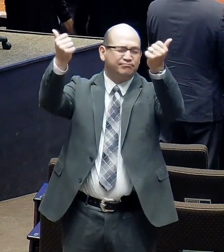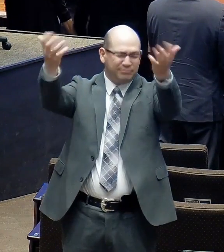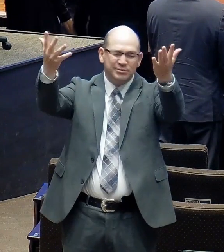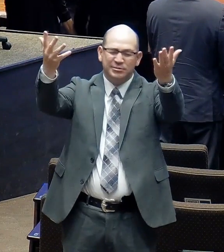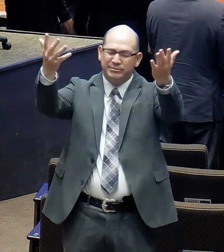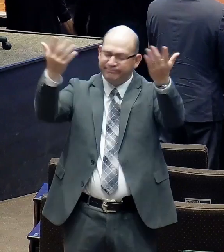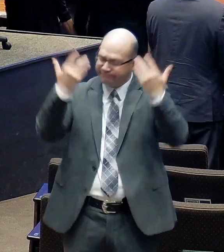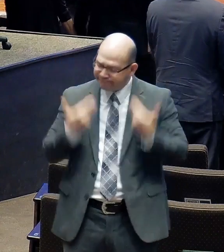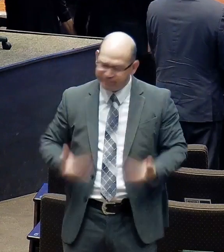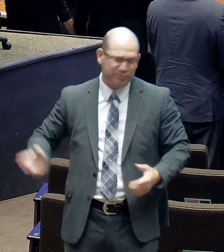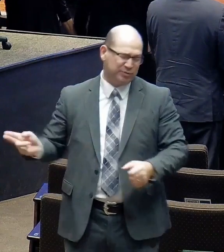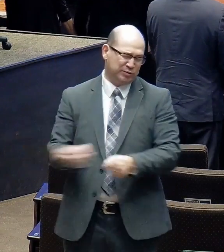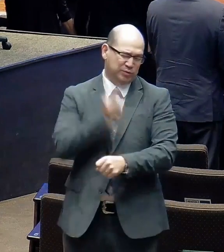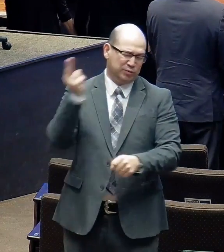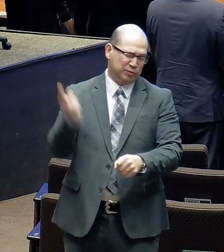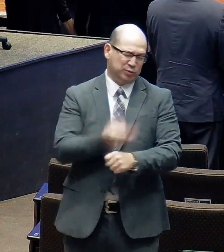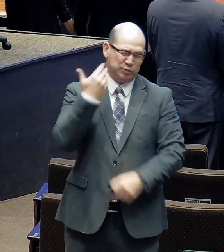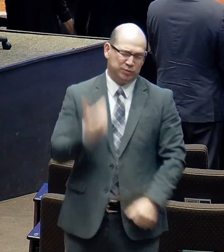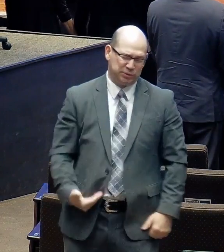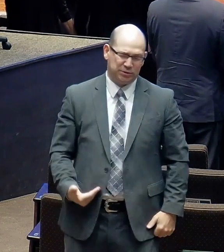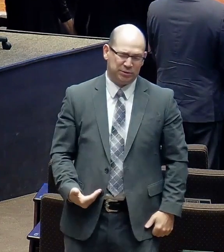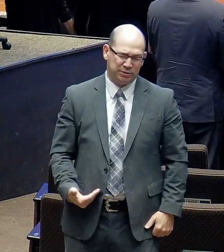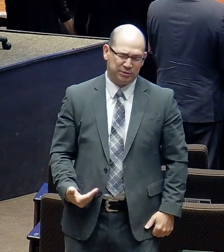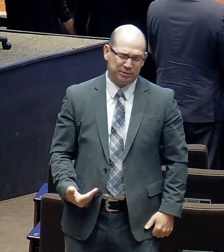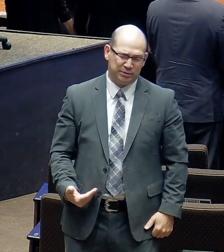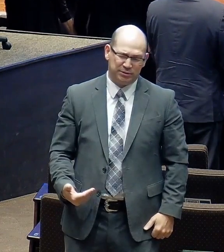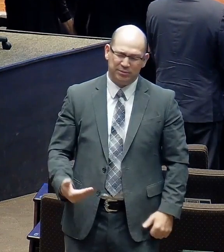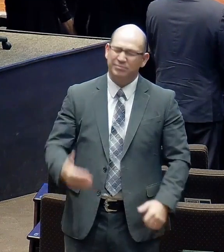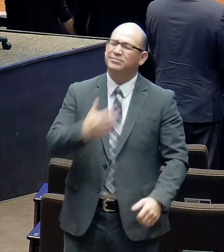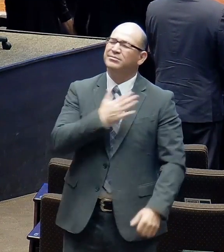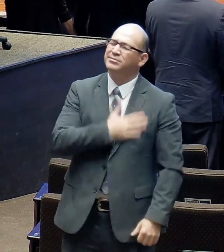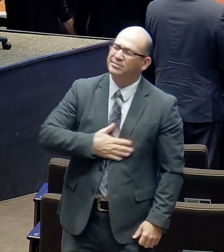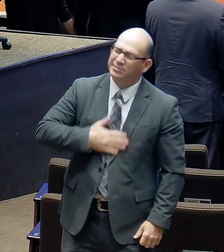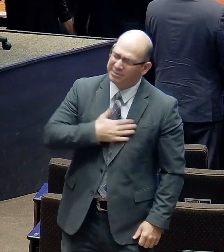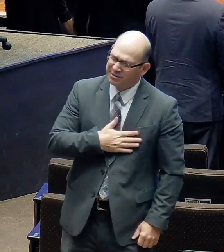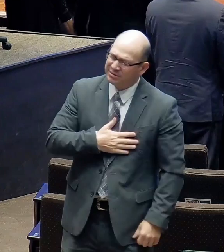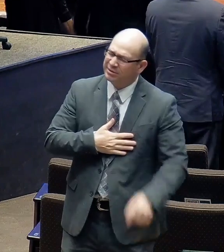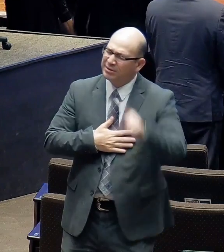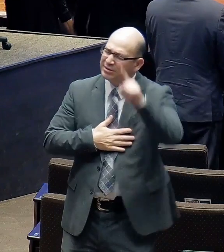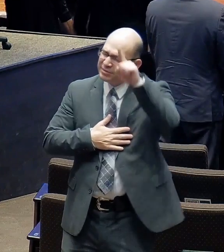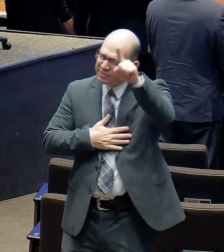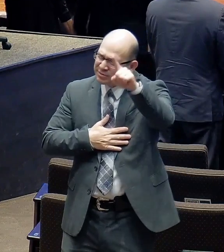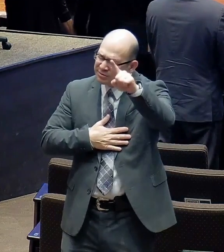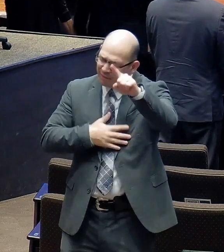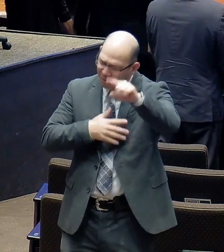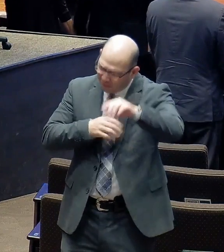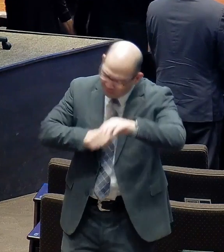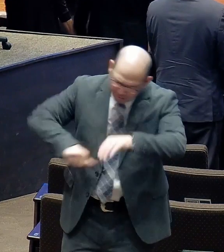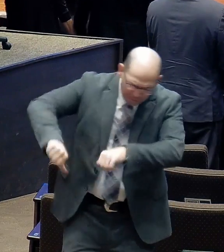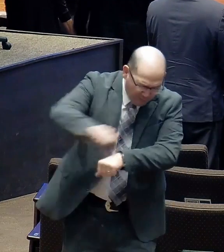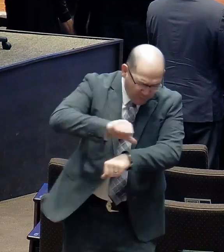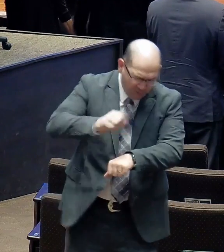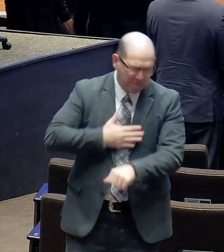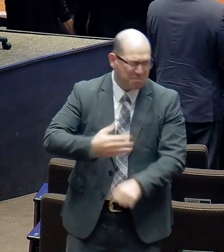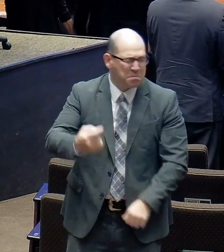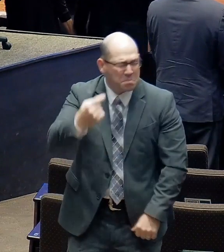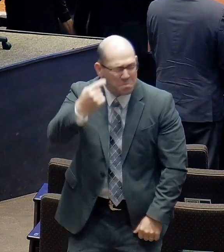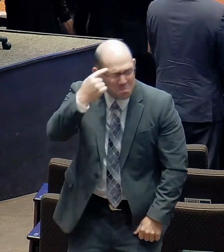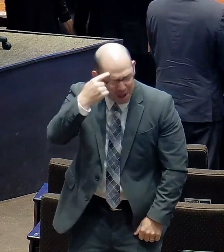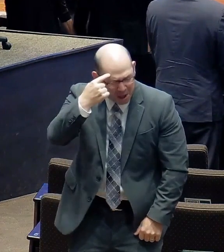I pray, dear Lord, that you would anoint my mind that I could think right today. Anoint my